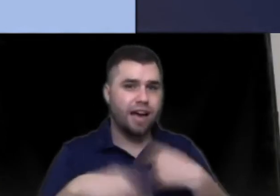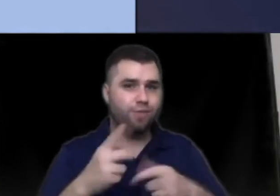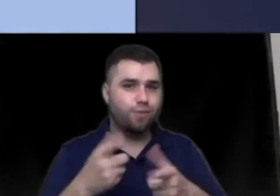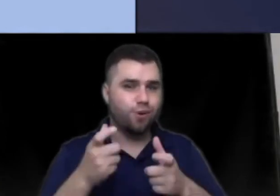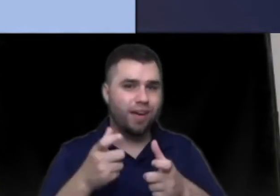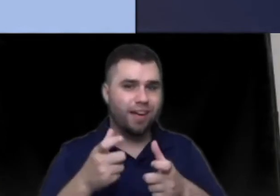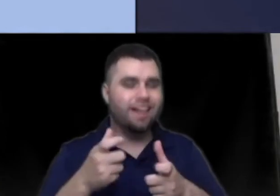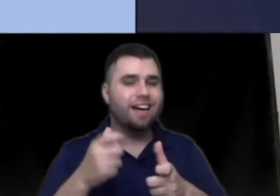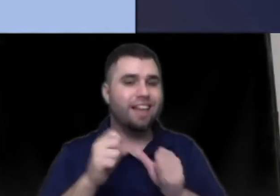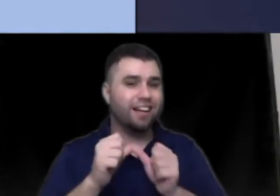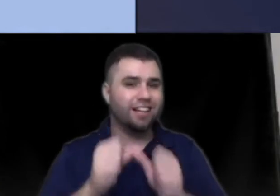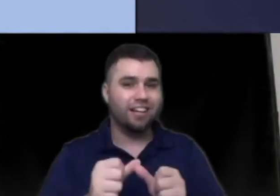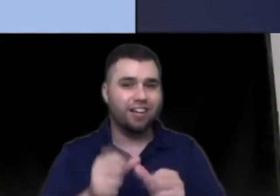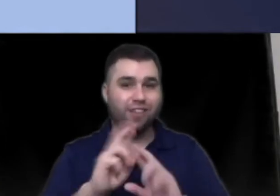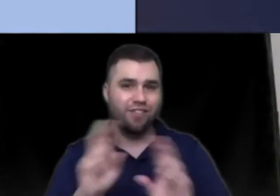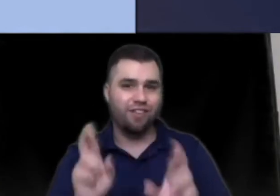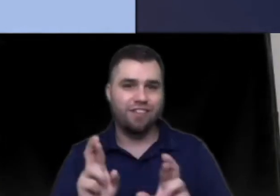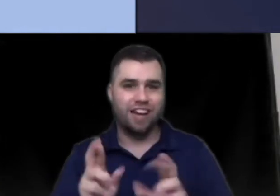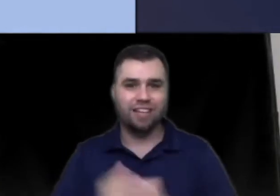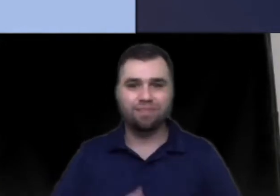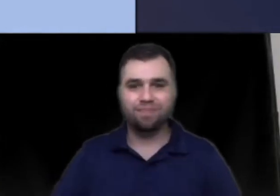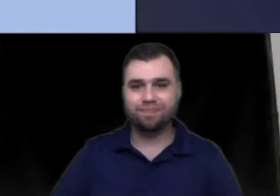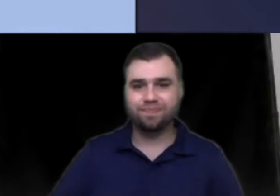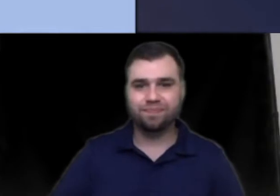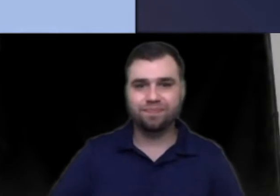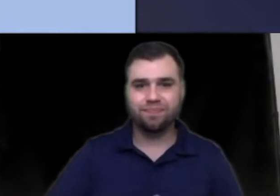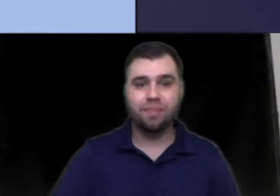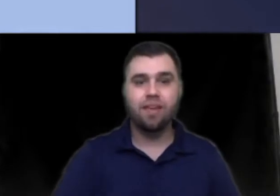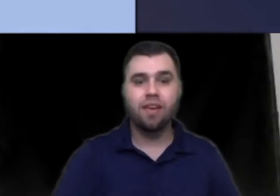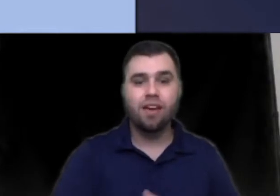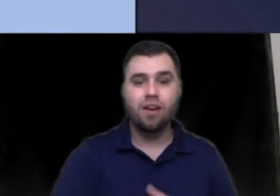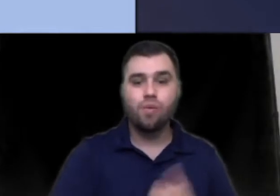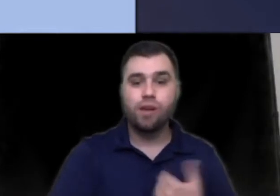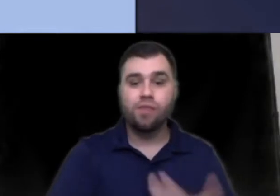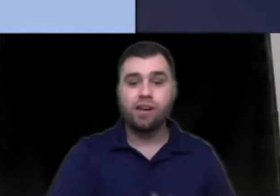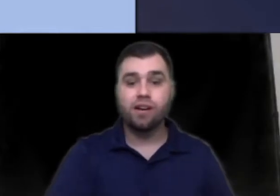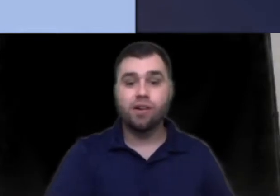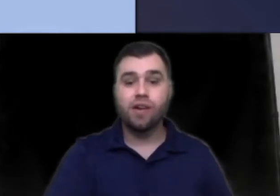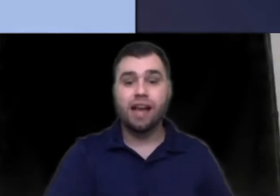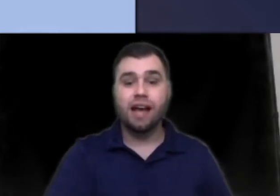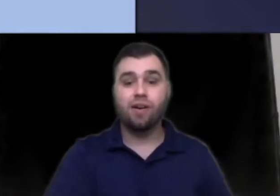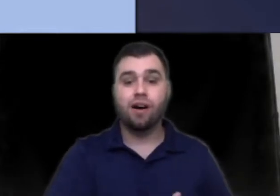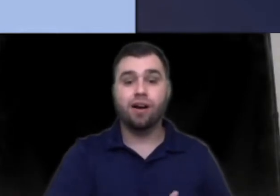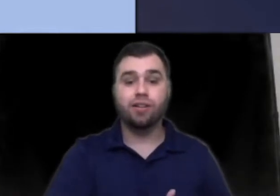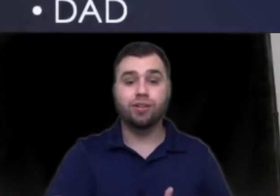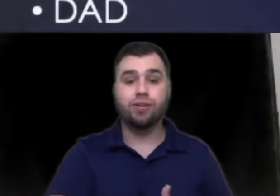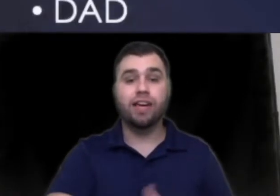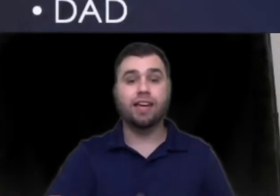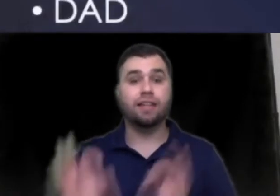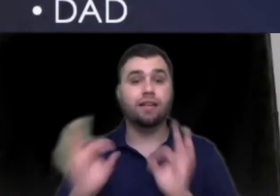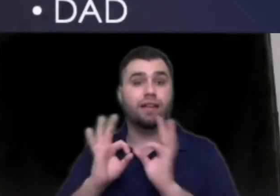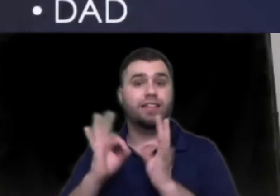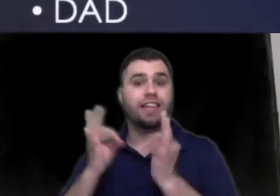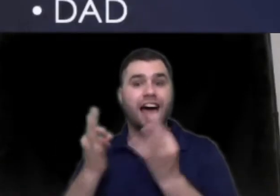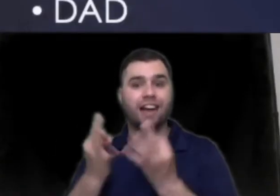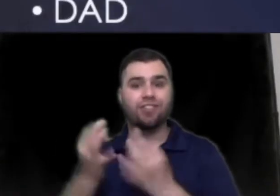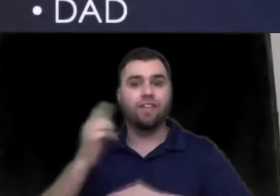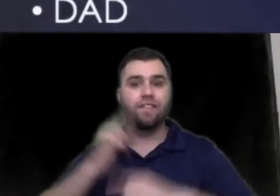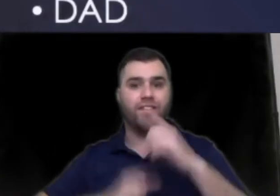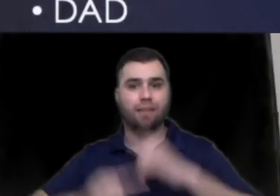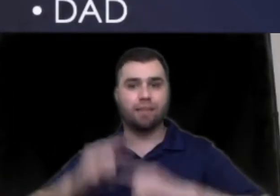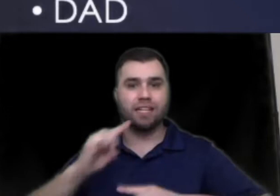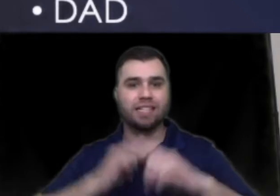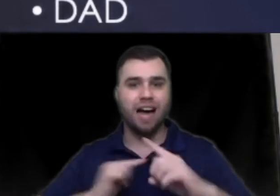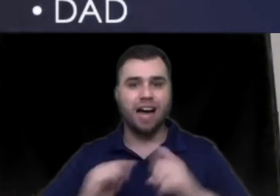signs real quick and then continue when you are ready when we are going now on to is the actual